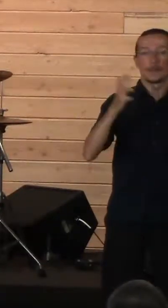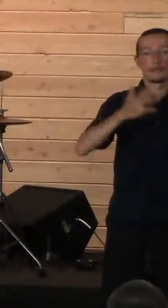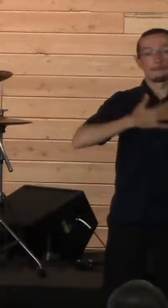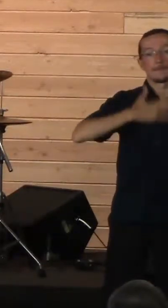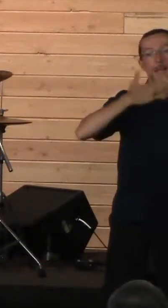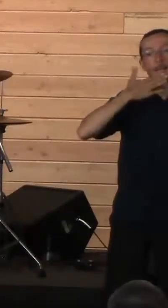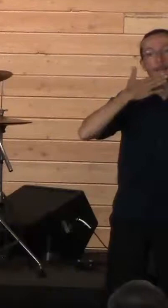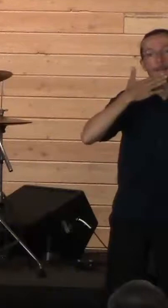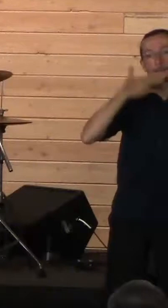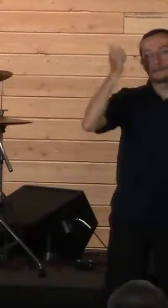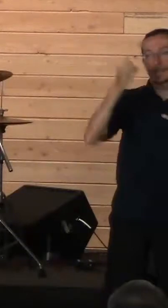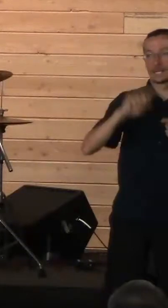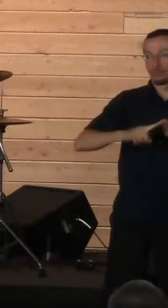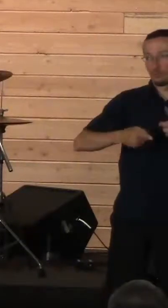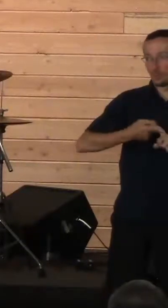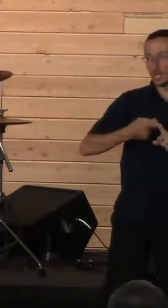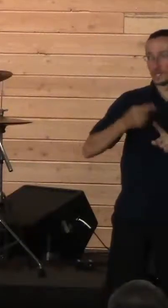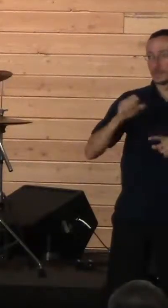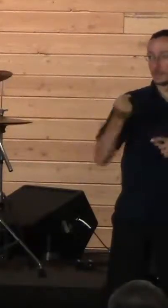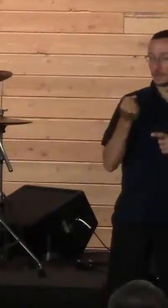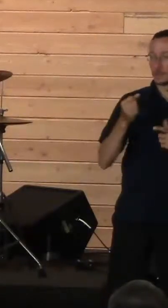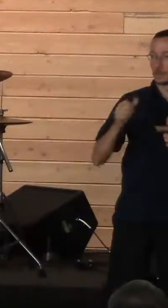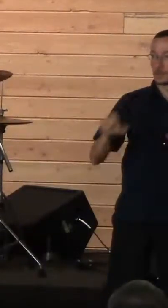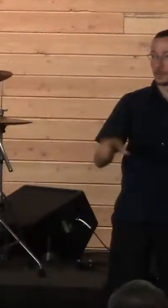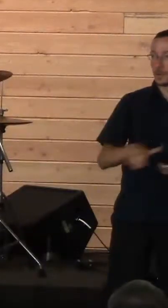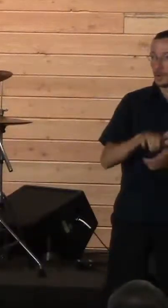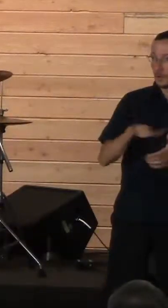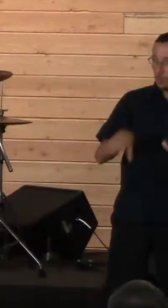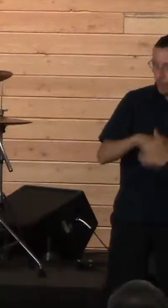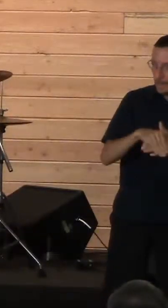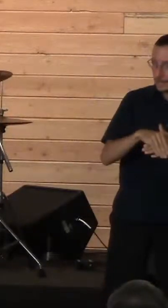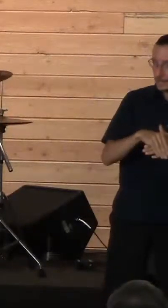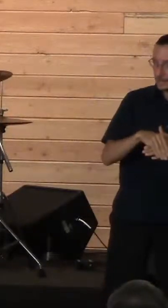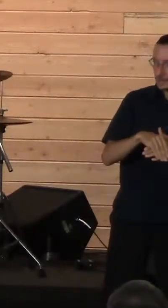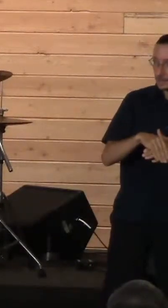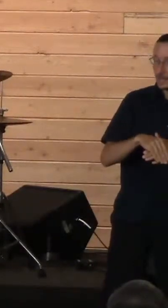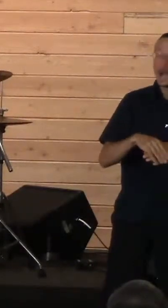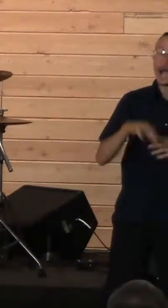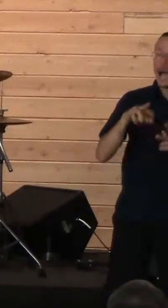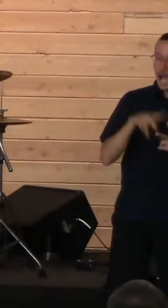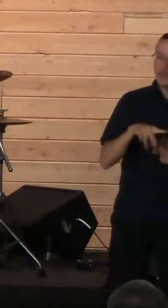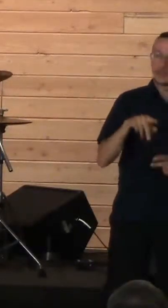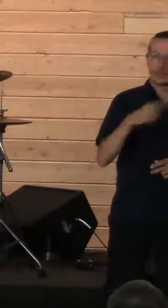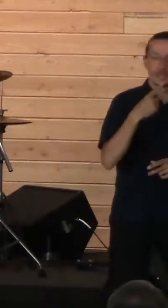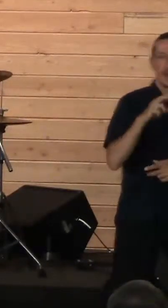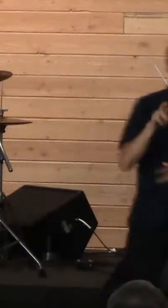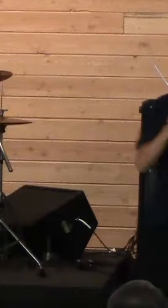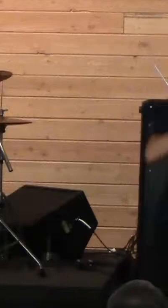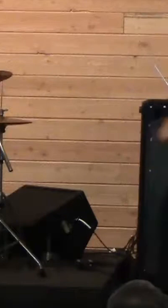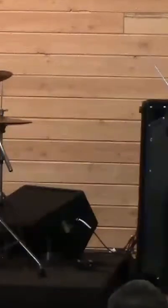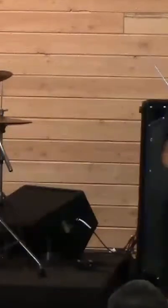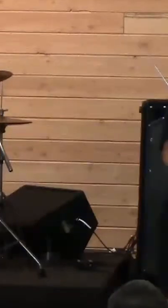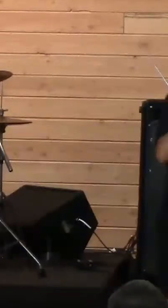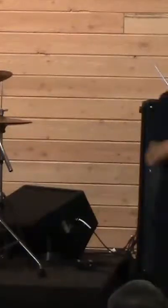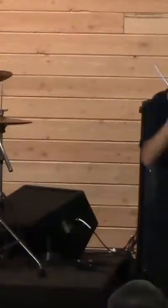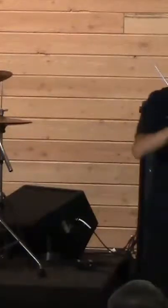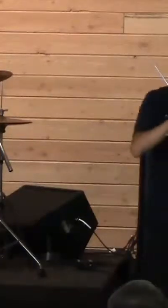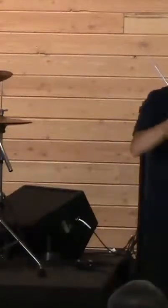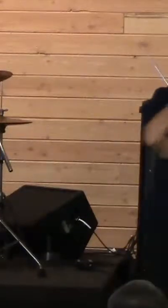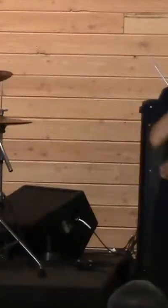Oh, yes. Oh, yes. You're either like the person in the camp of like, that's the best movie ever, and we watch it every year